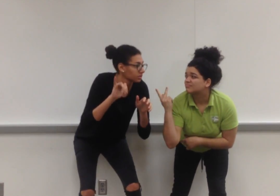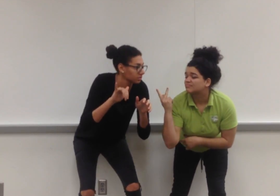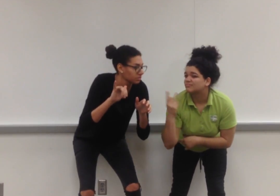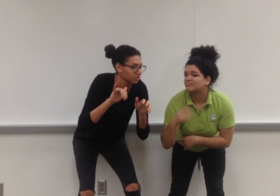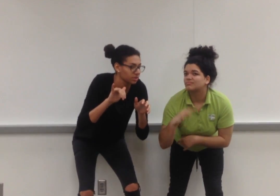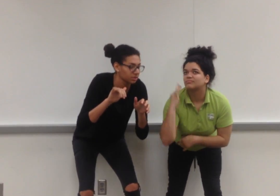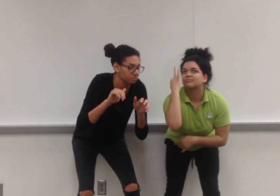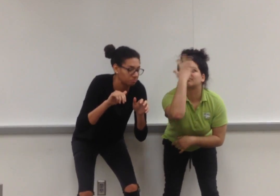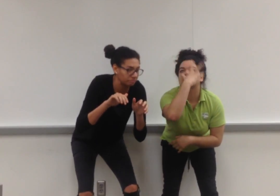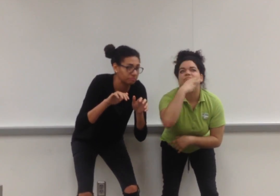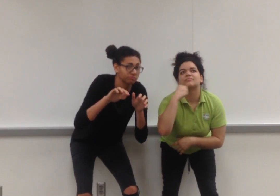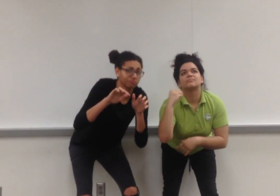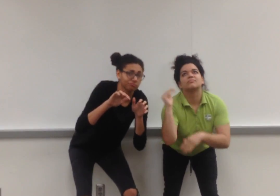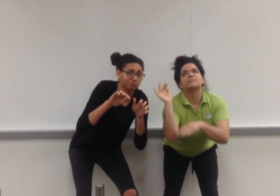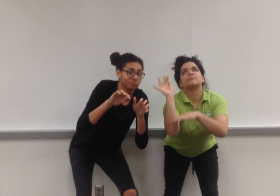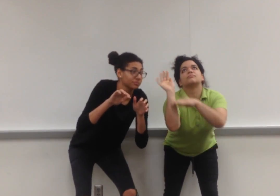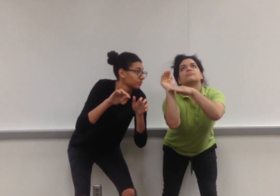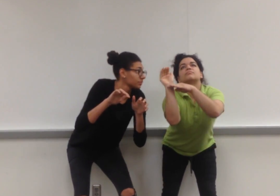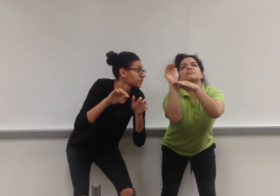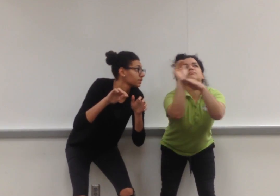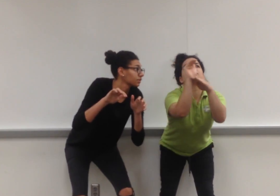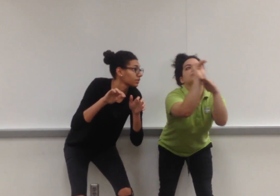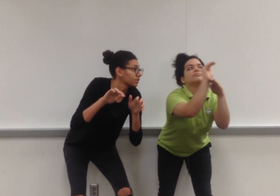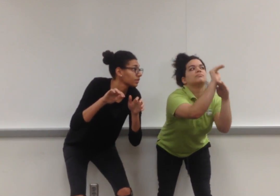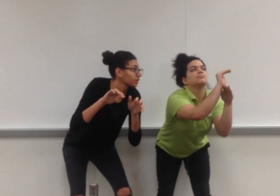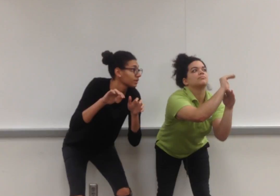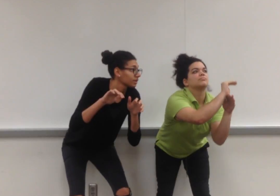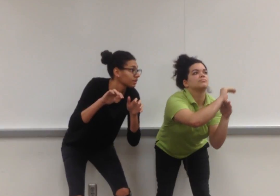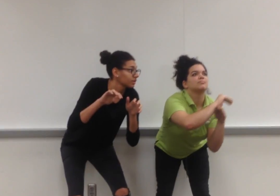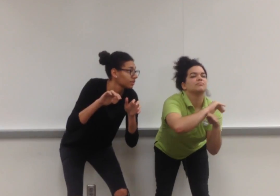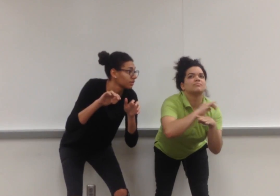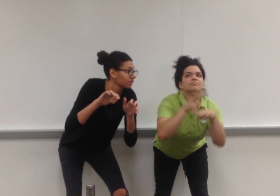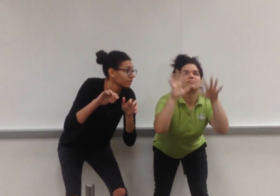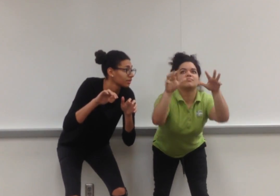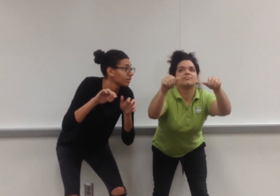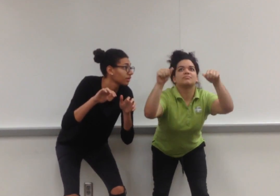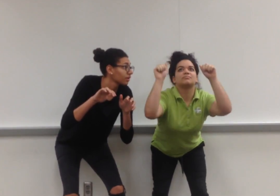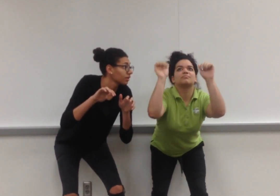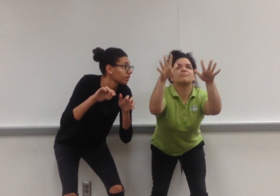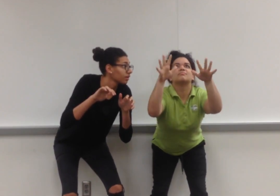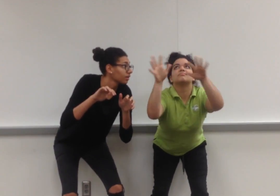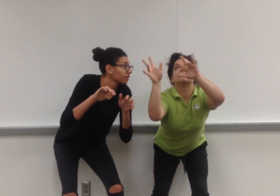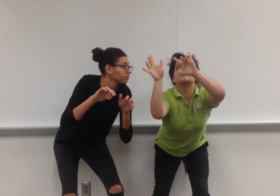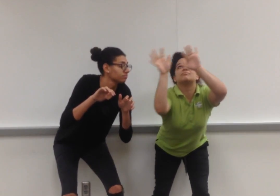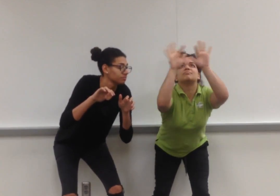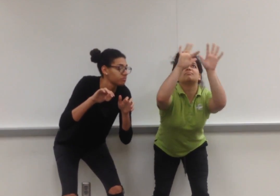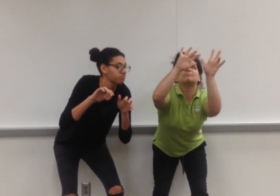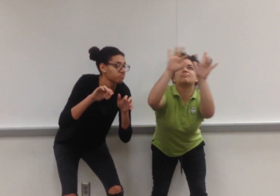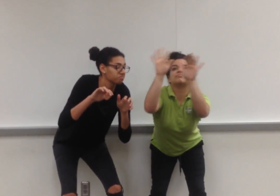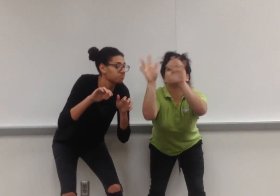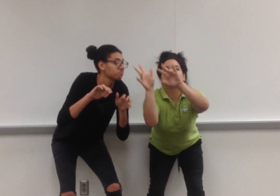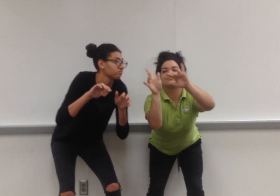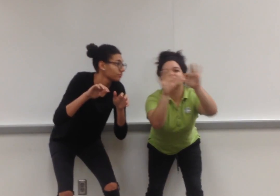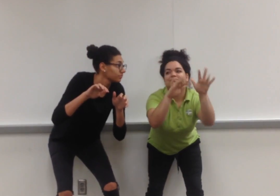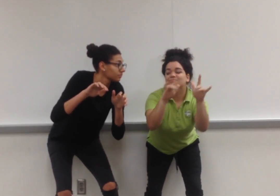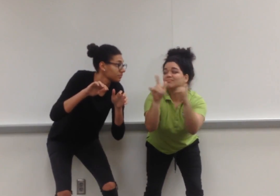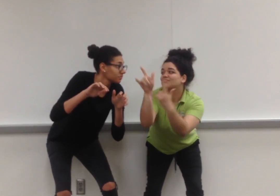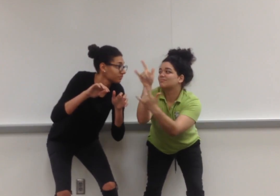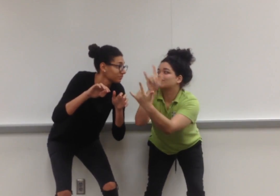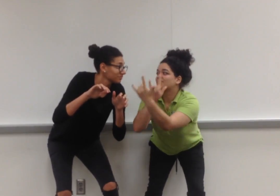the sweet caress of glad, they'll mention everywhere, and with all